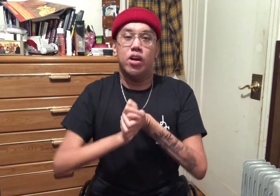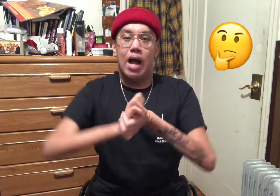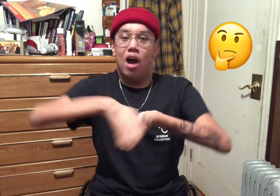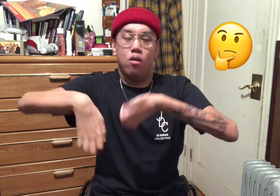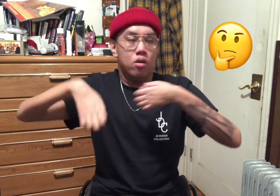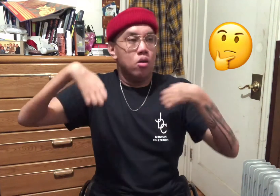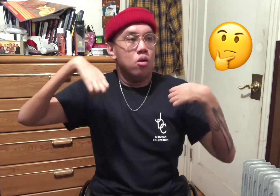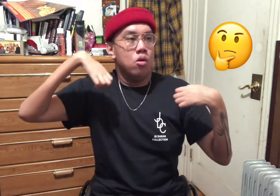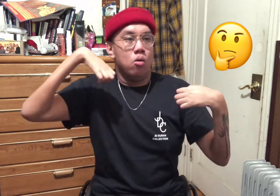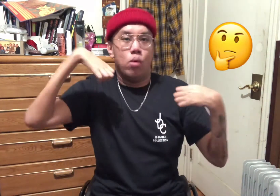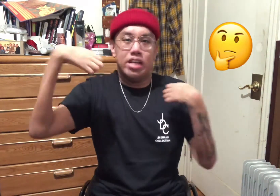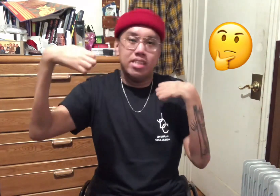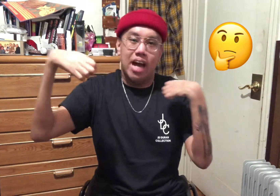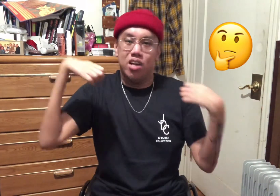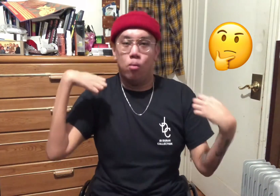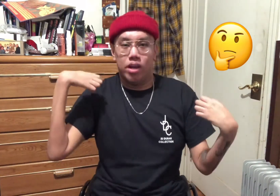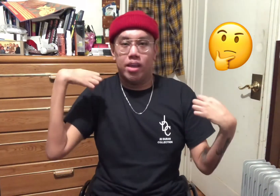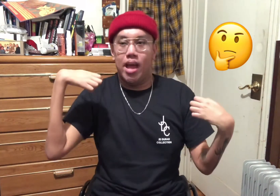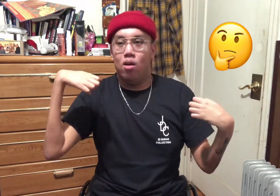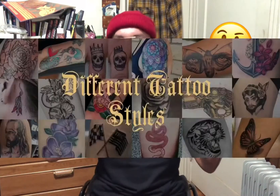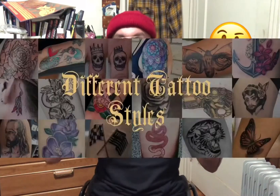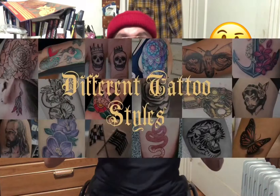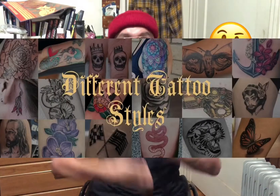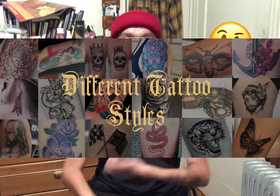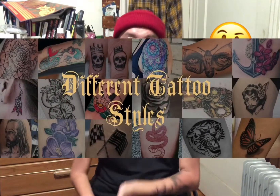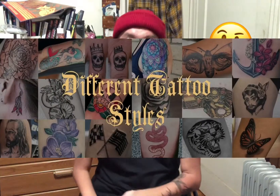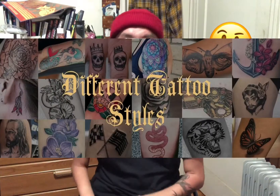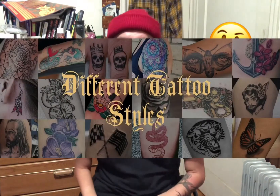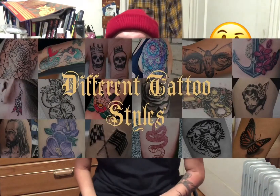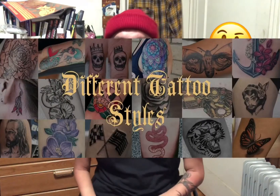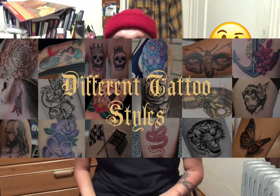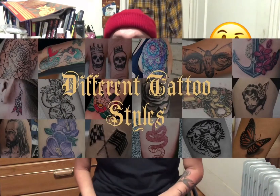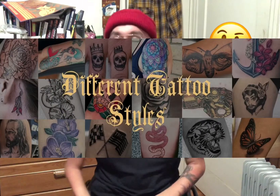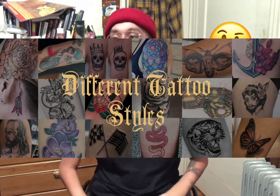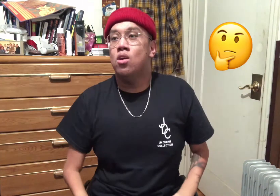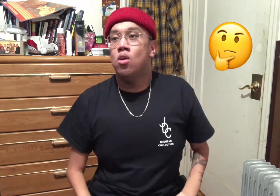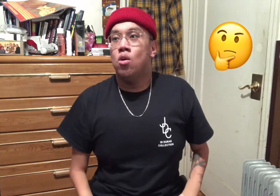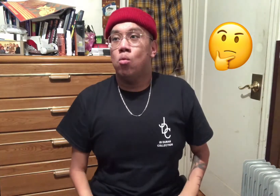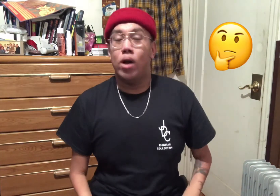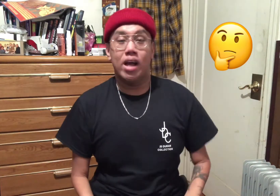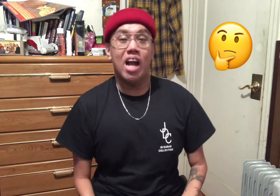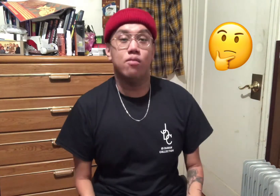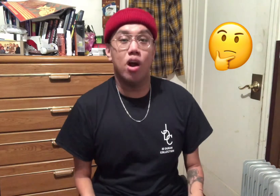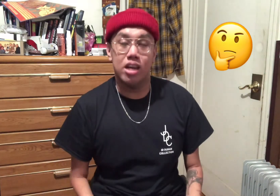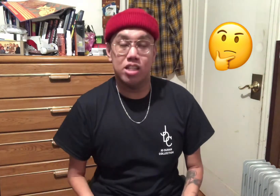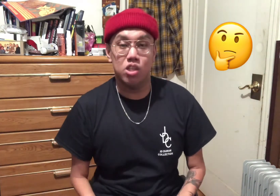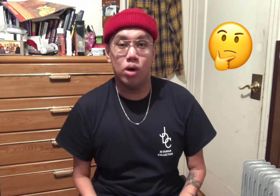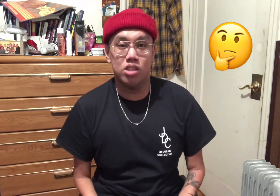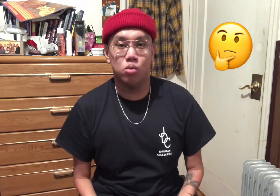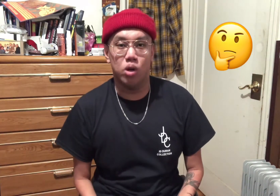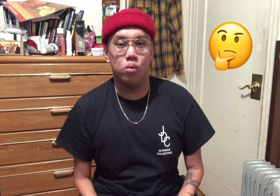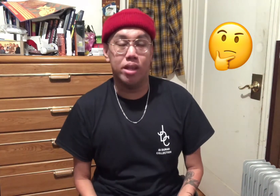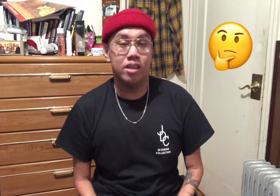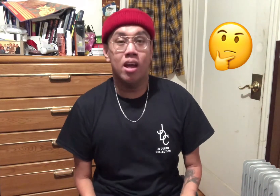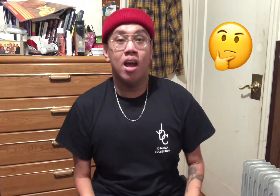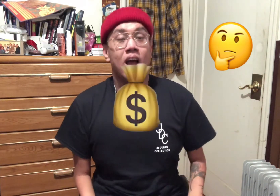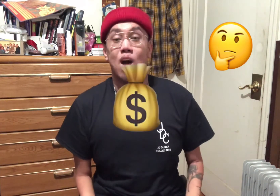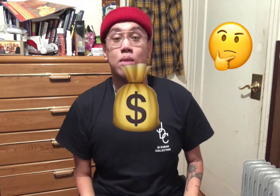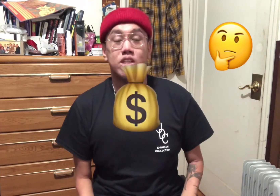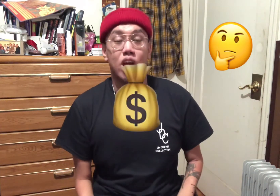out what design you want to get, what style you want to get it in, what kind of artist you want to work with, how much are